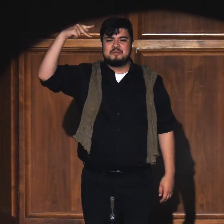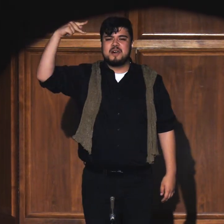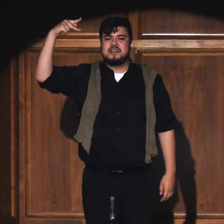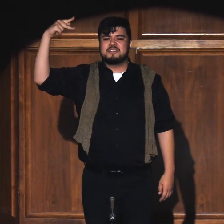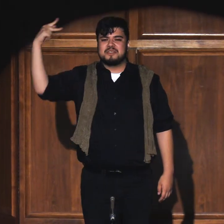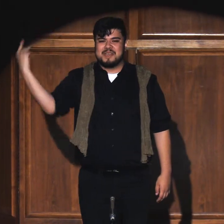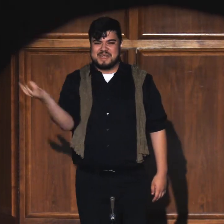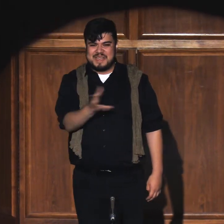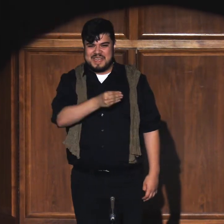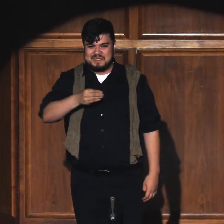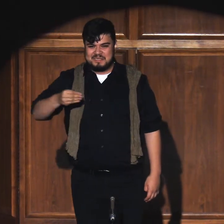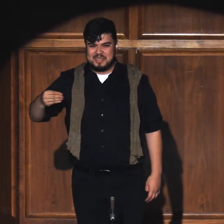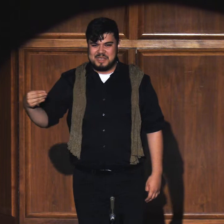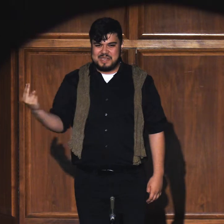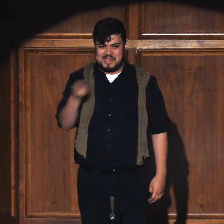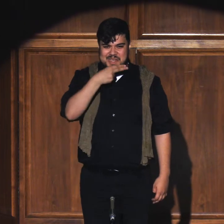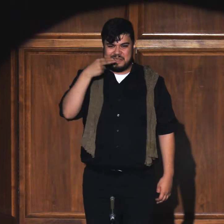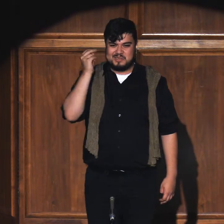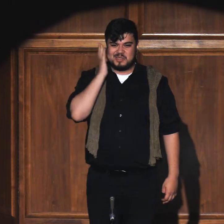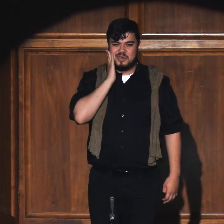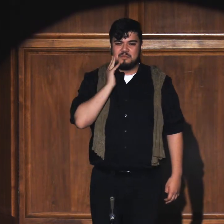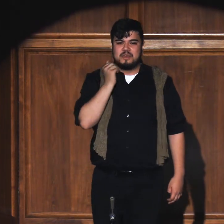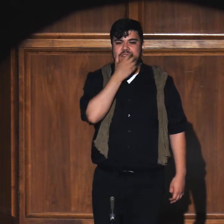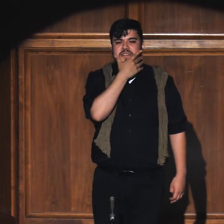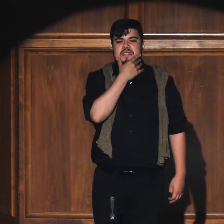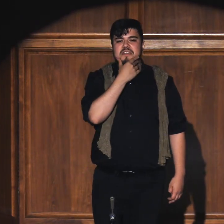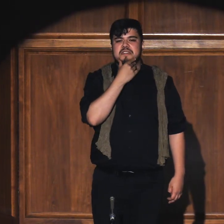opastra and air of Somadik